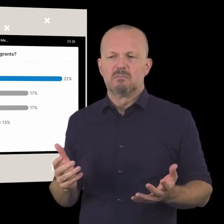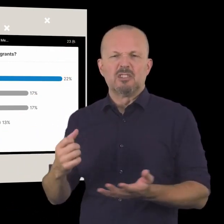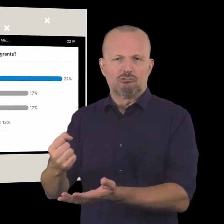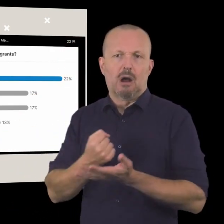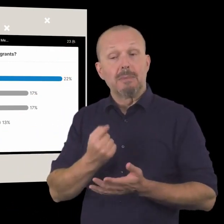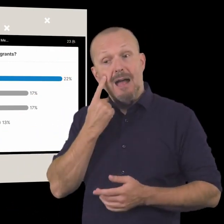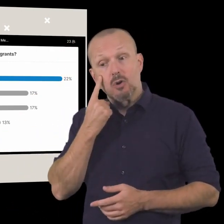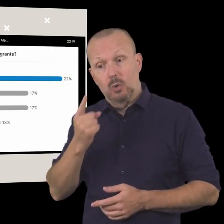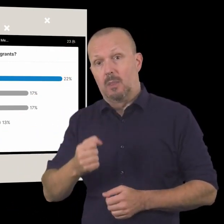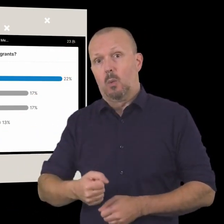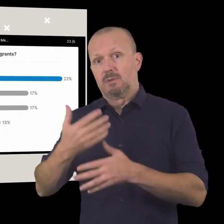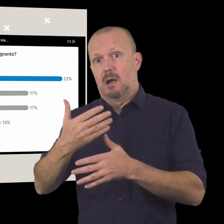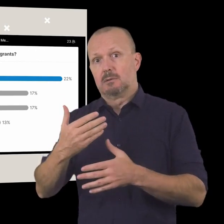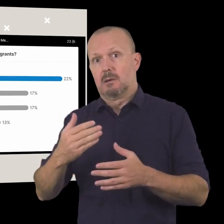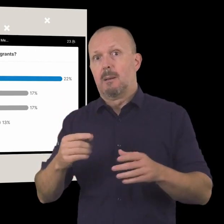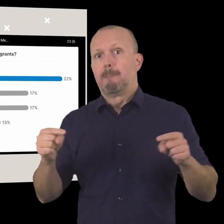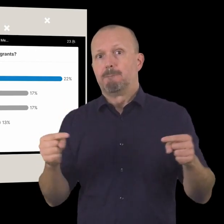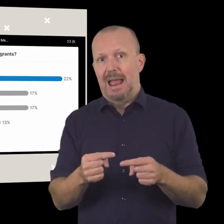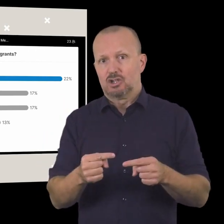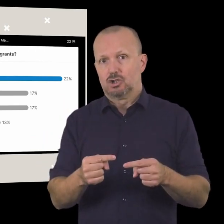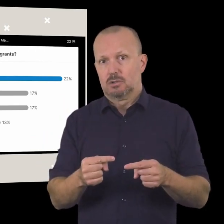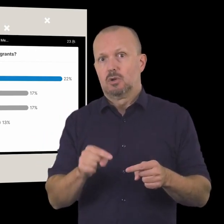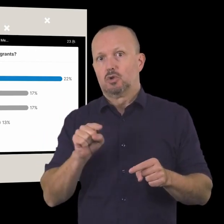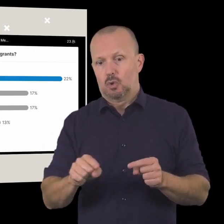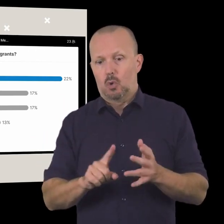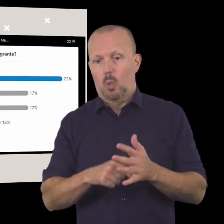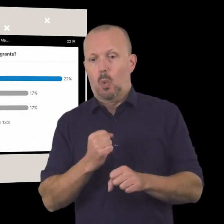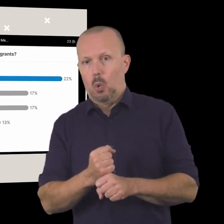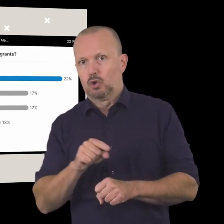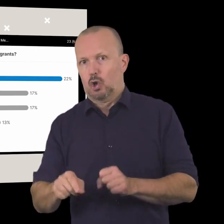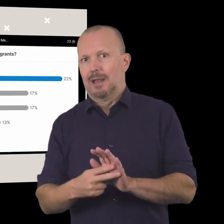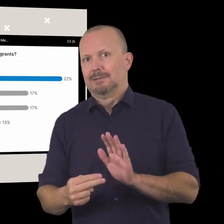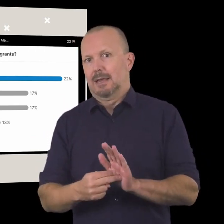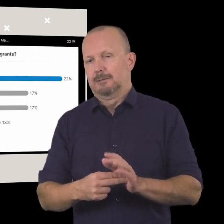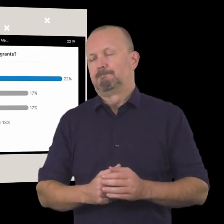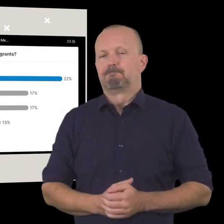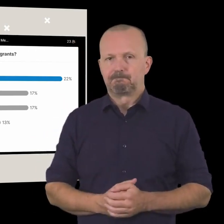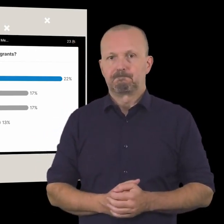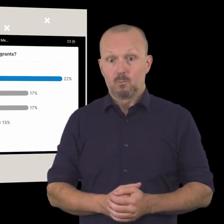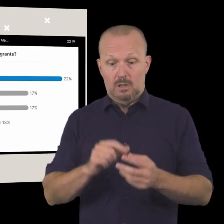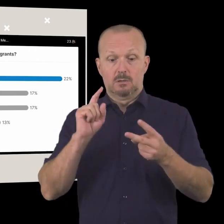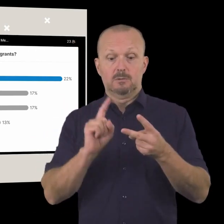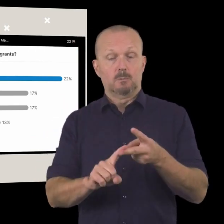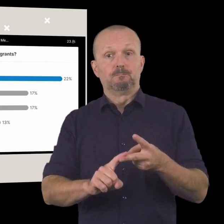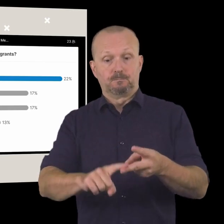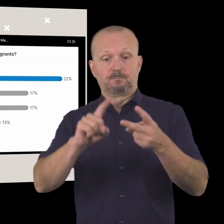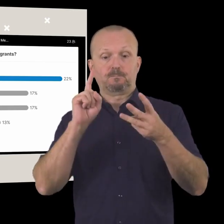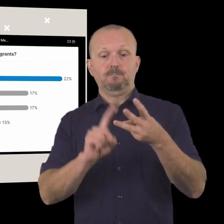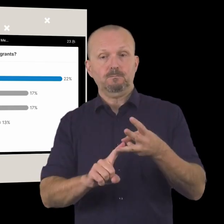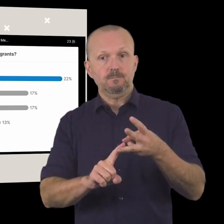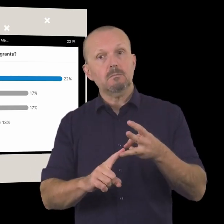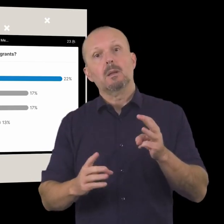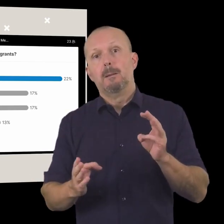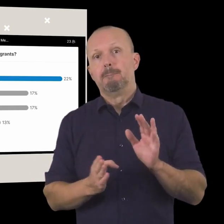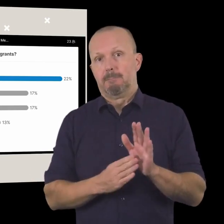as much as i wanted to say about grants but go and check out match.org.nz okay so next question in terms of uh table